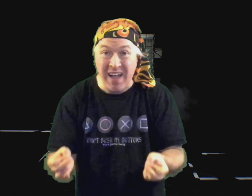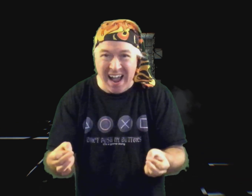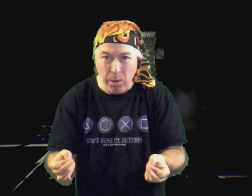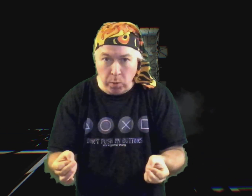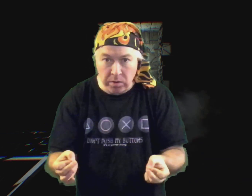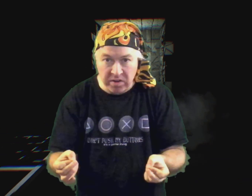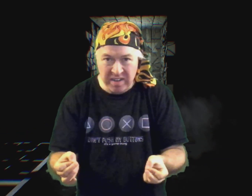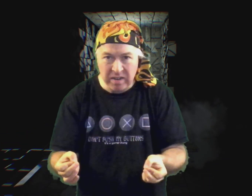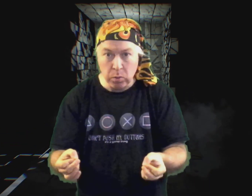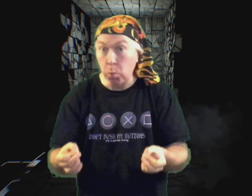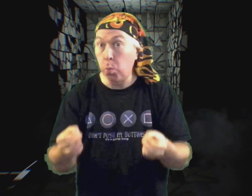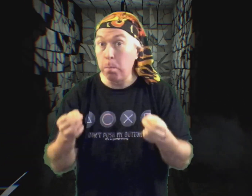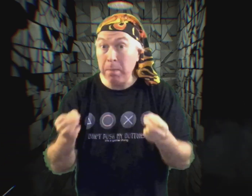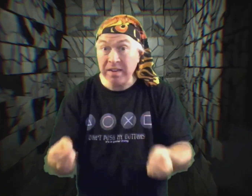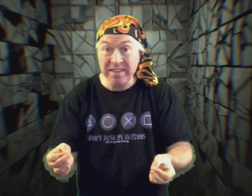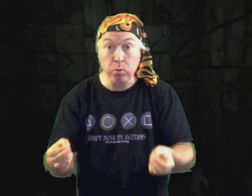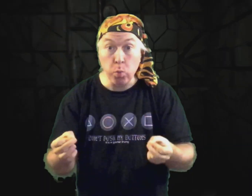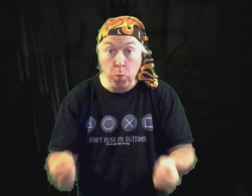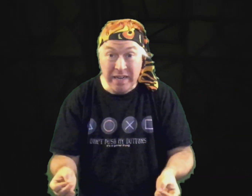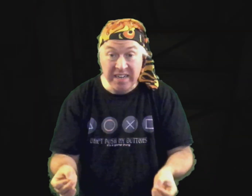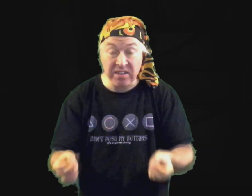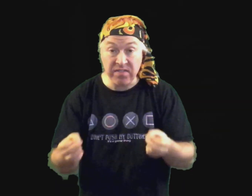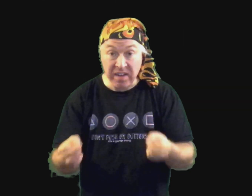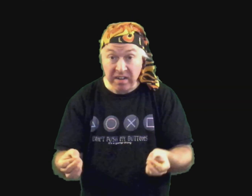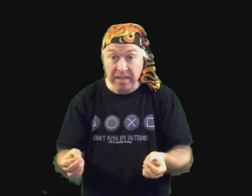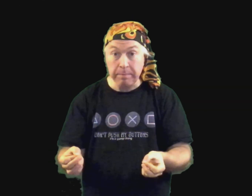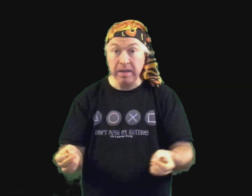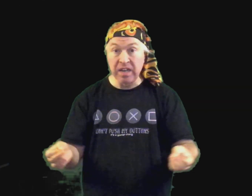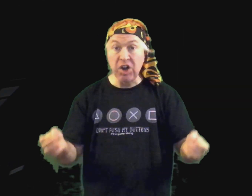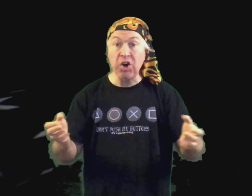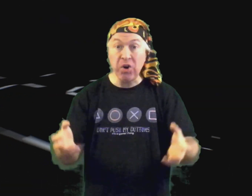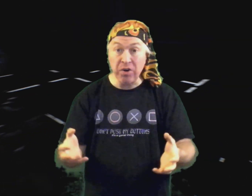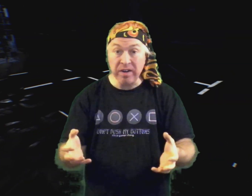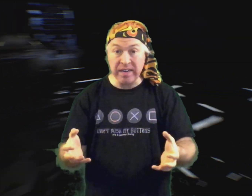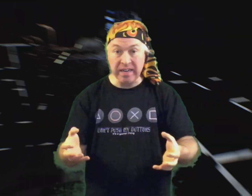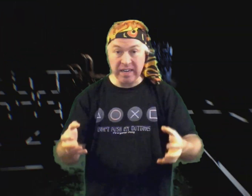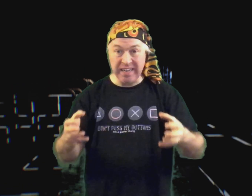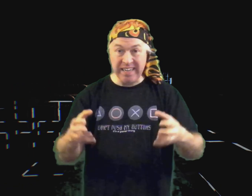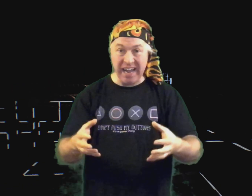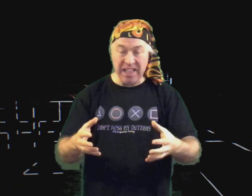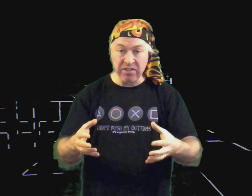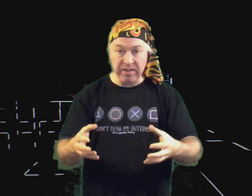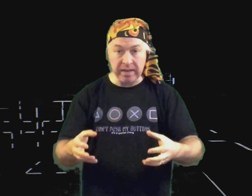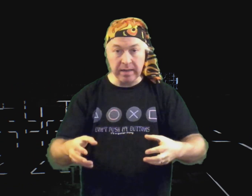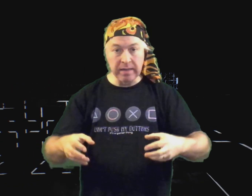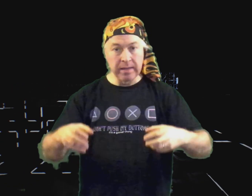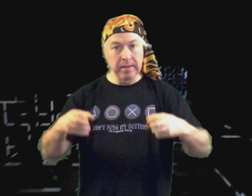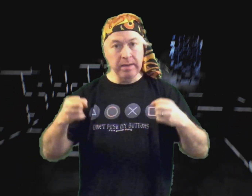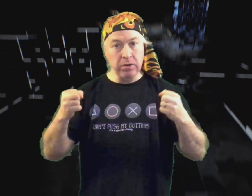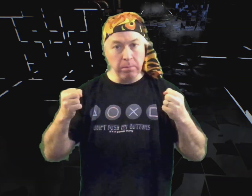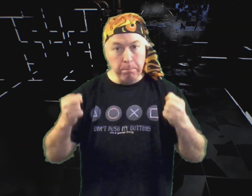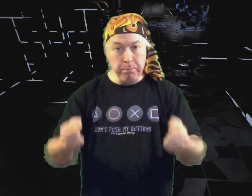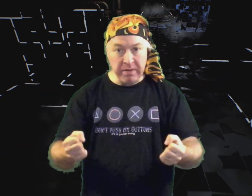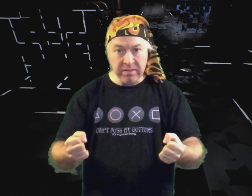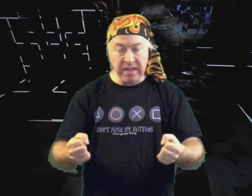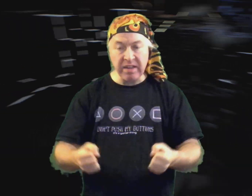hours, months, weeks of time earning, gathering, you know, building their